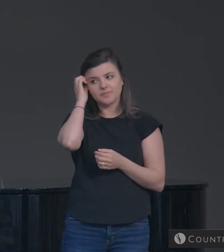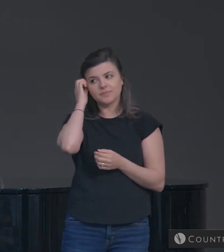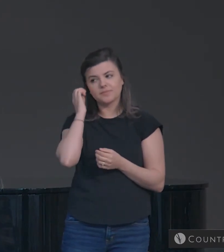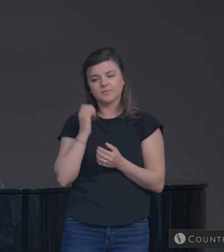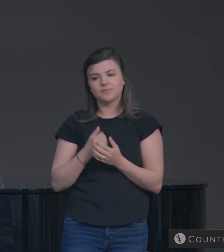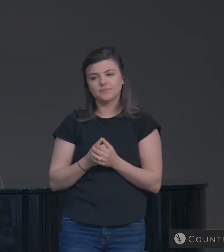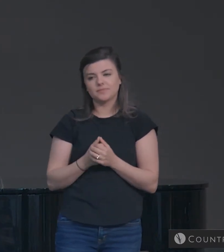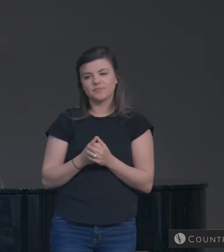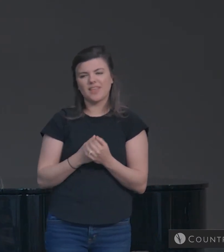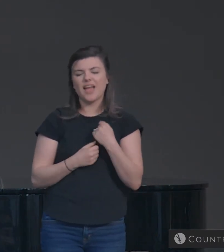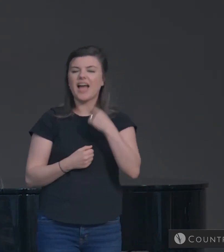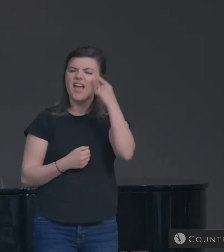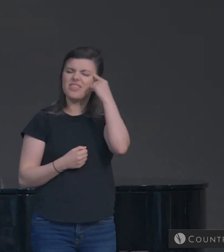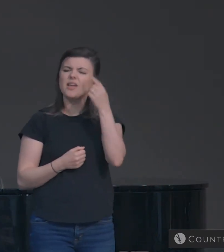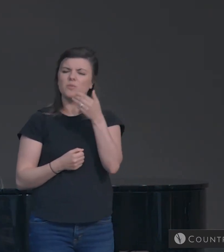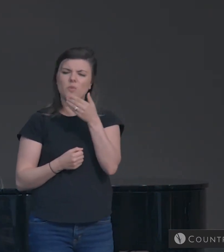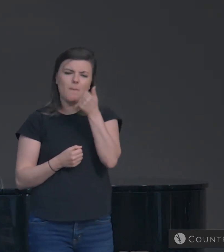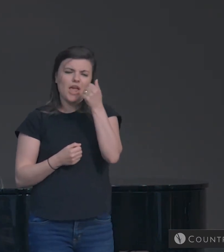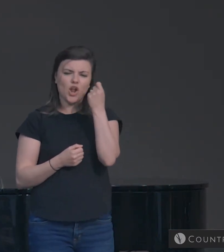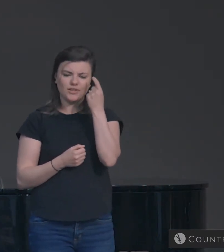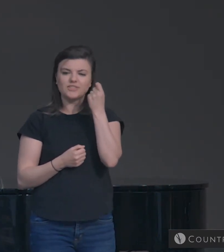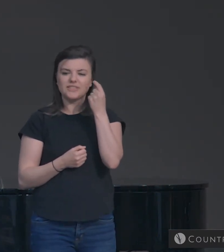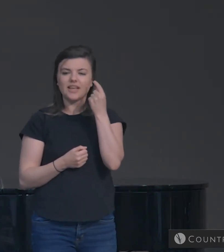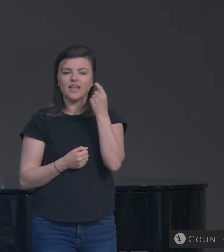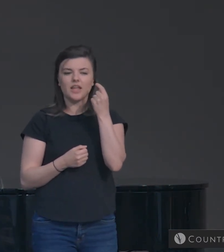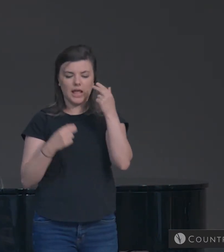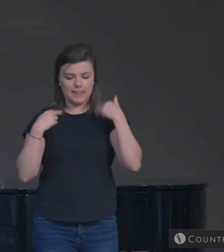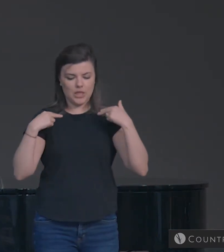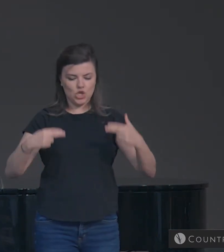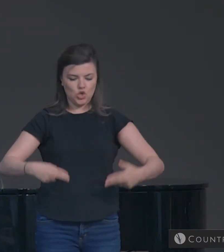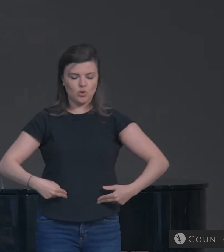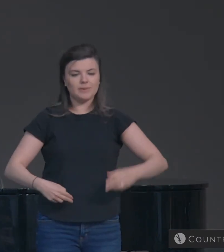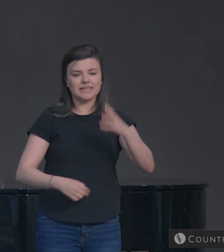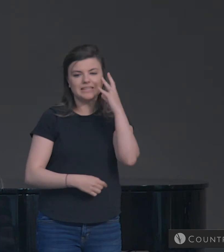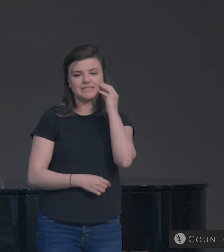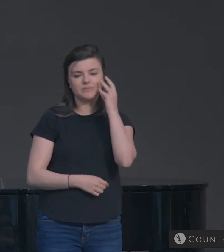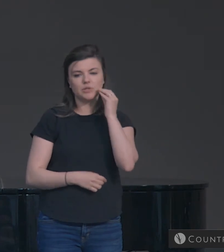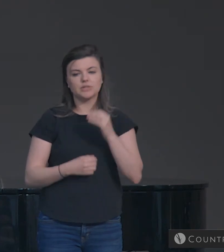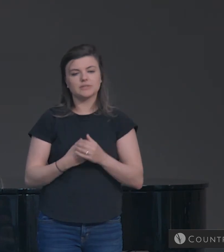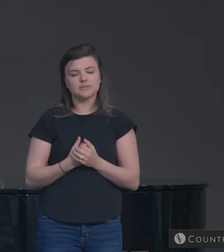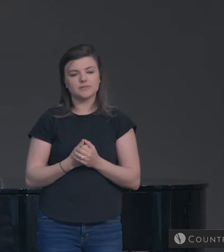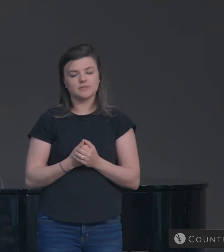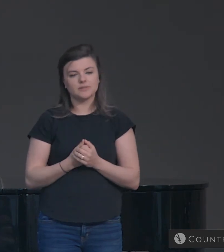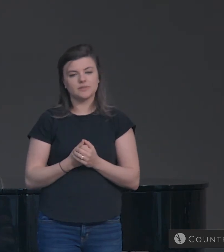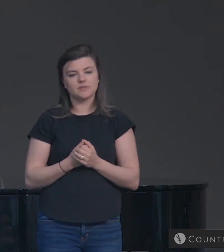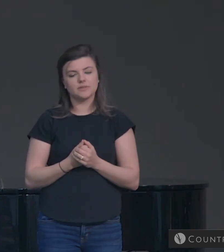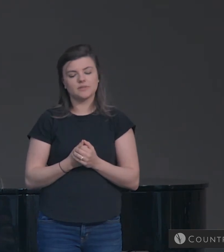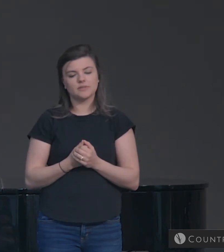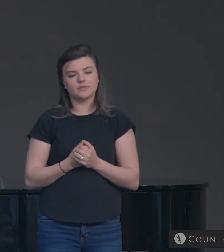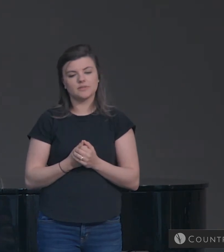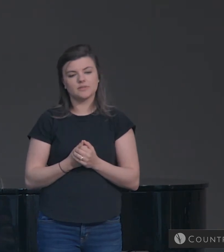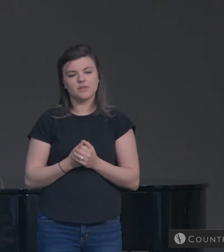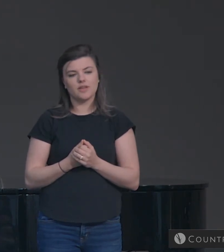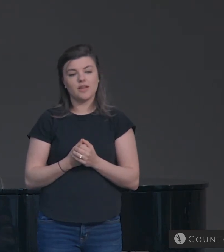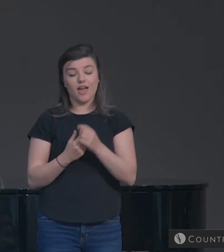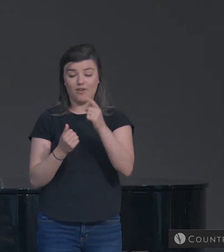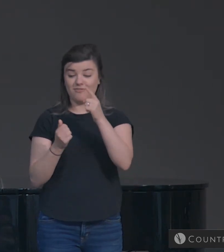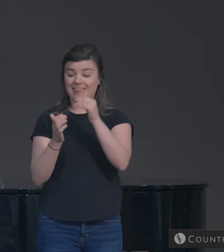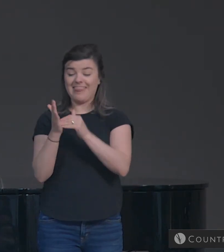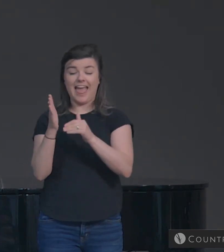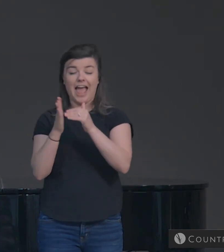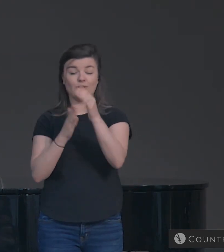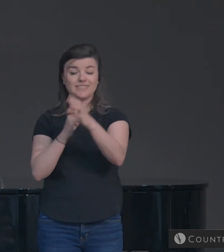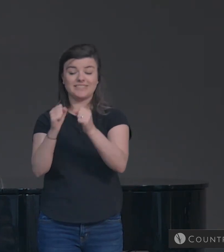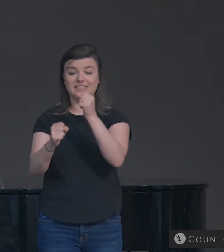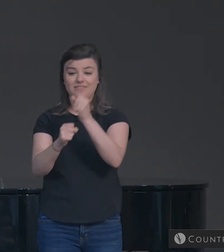I believe that we'll better understand the human experience of thousands of years in